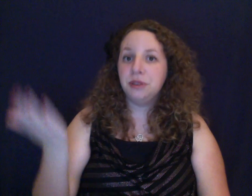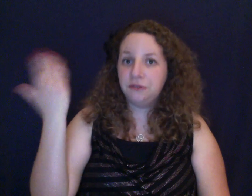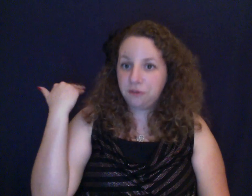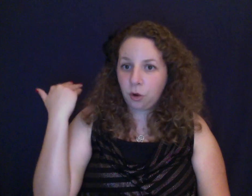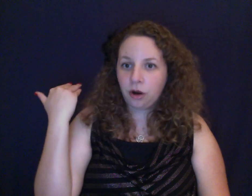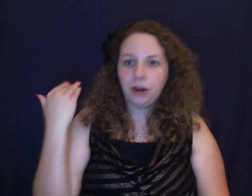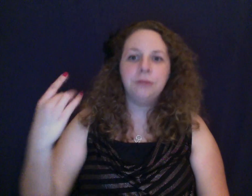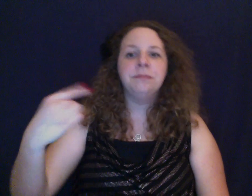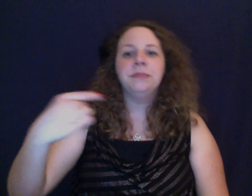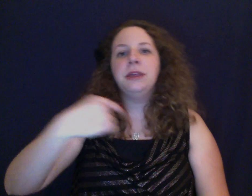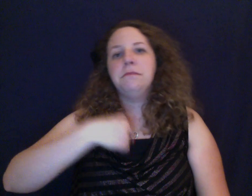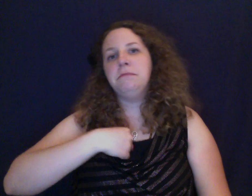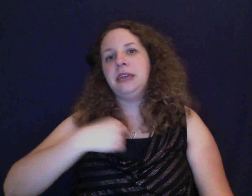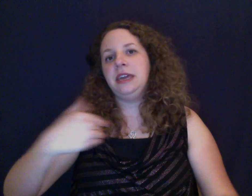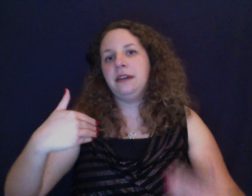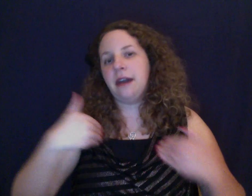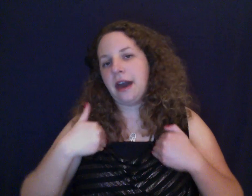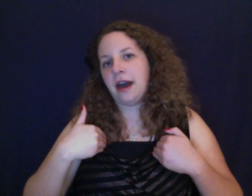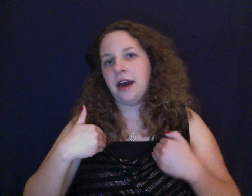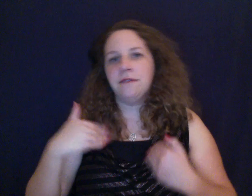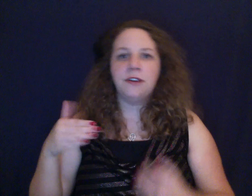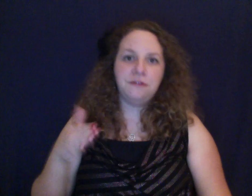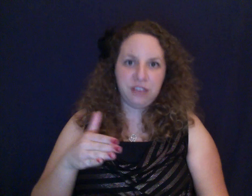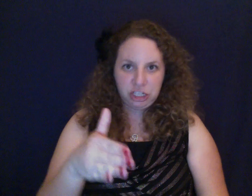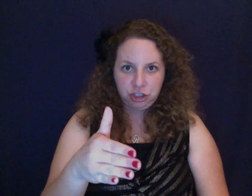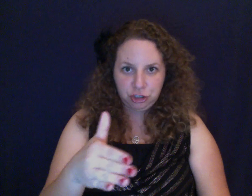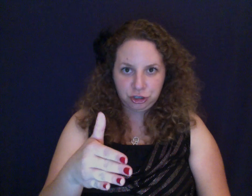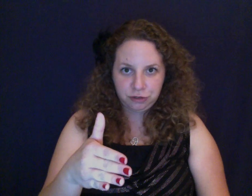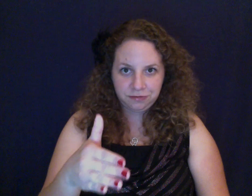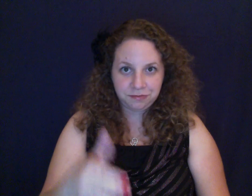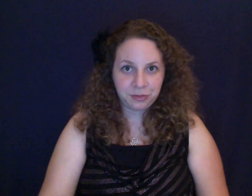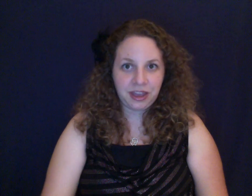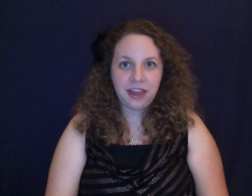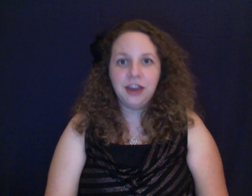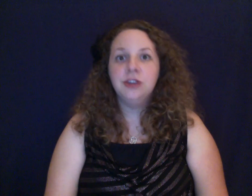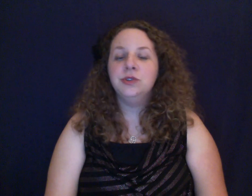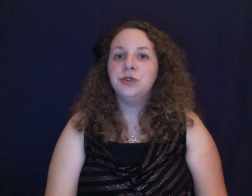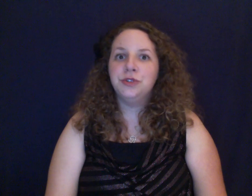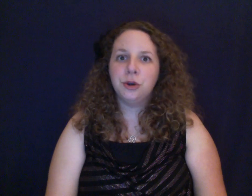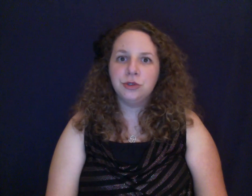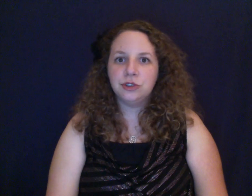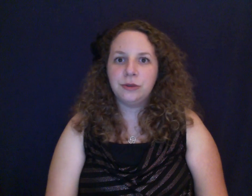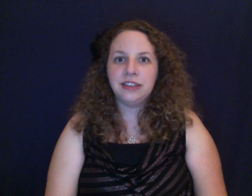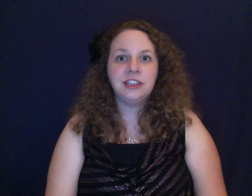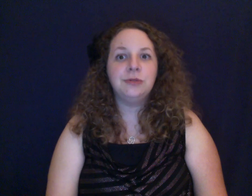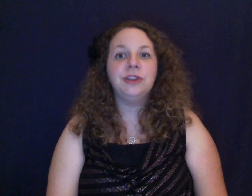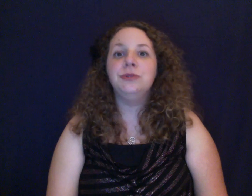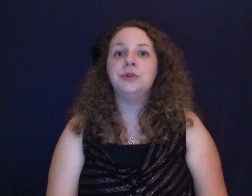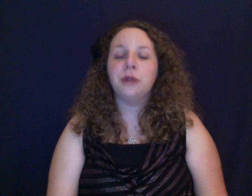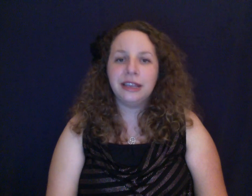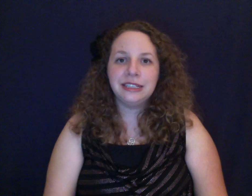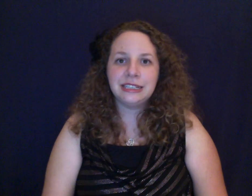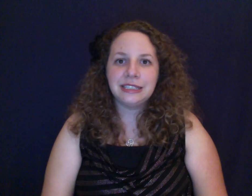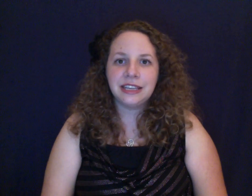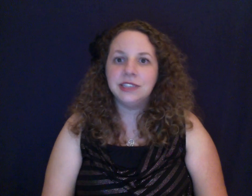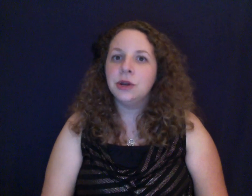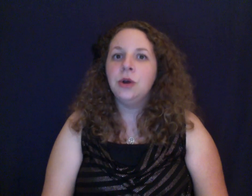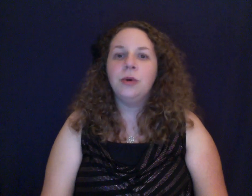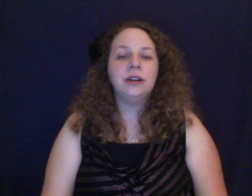before, me have a fish, okay? So those are the ways that you will use orienting signs or